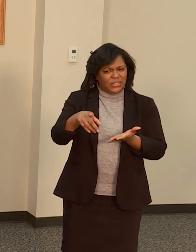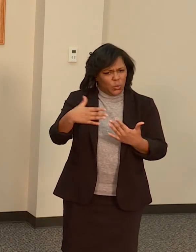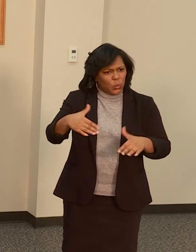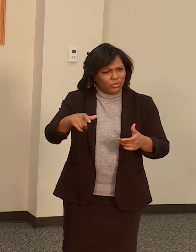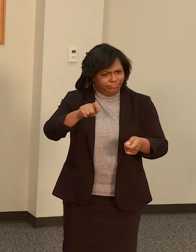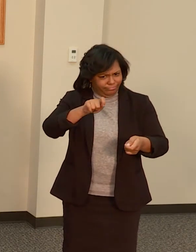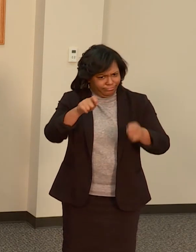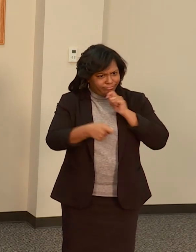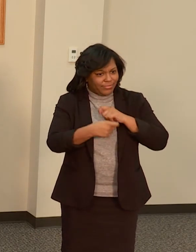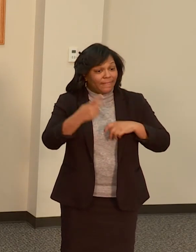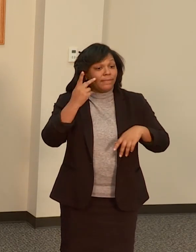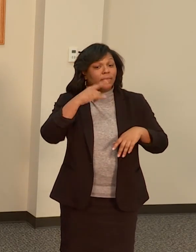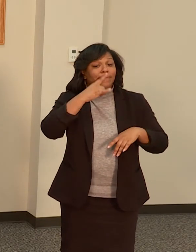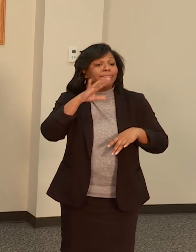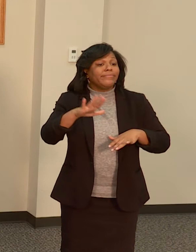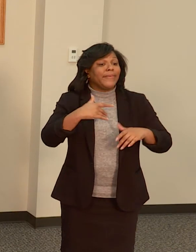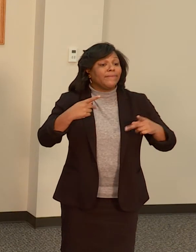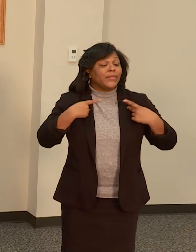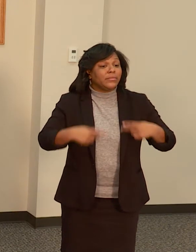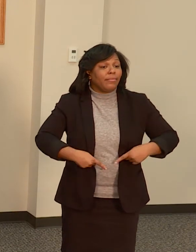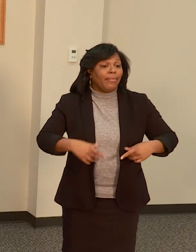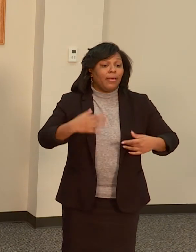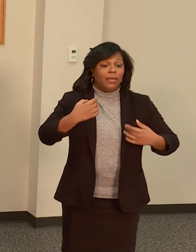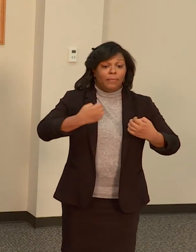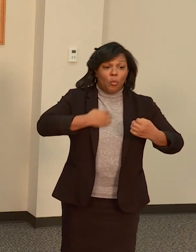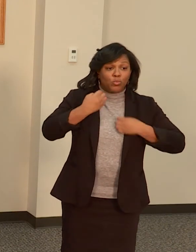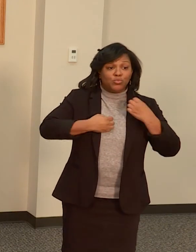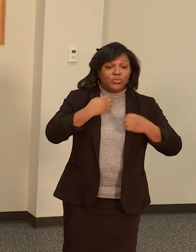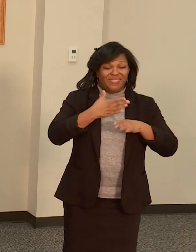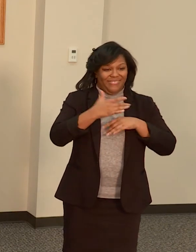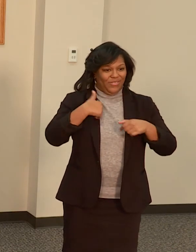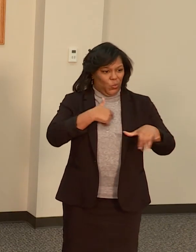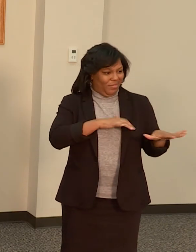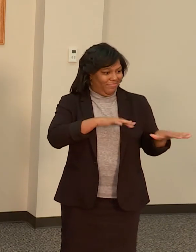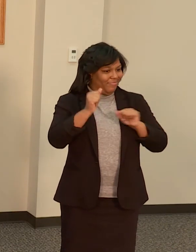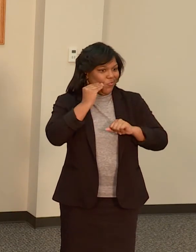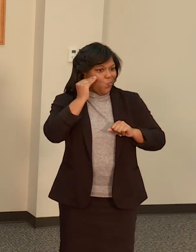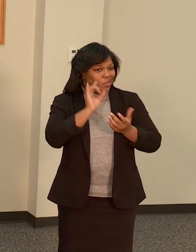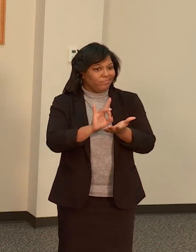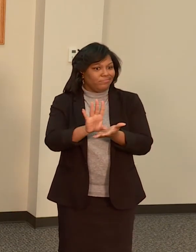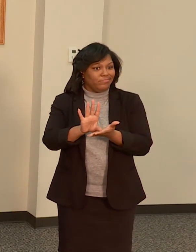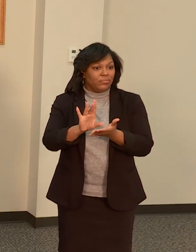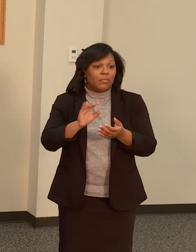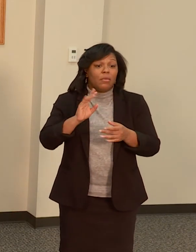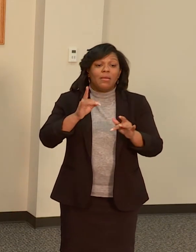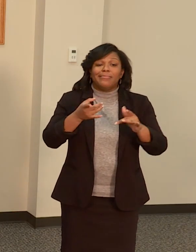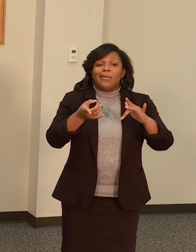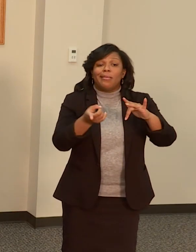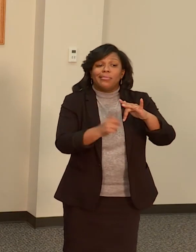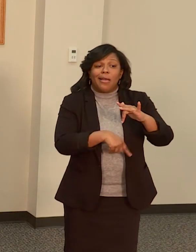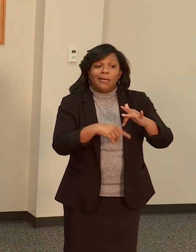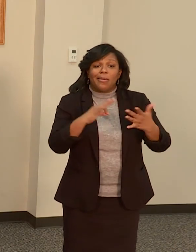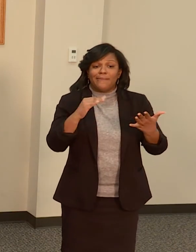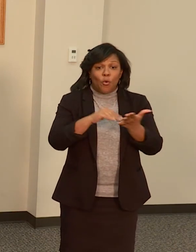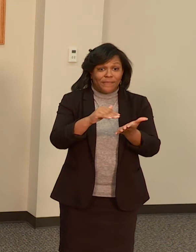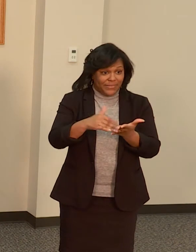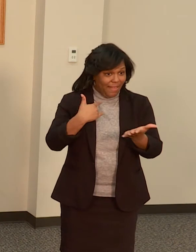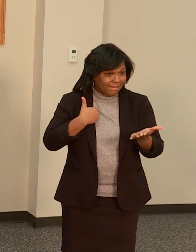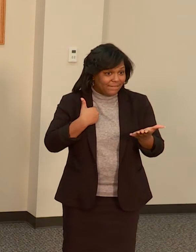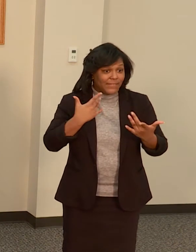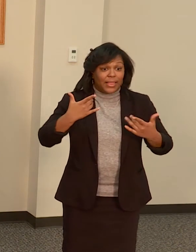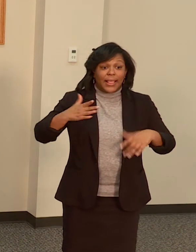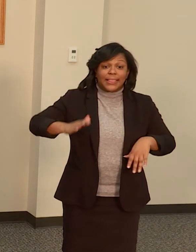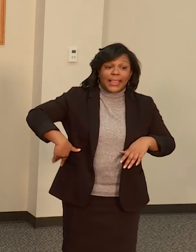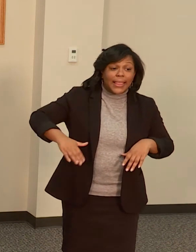They were often sometimes late to school or absent because in most cases transportation would take a week to set up every time we moved to a different